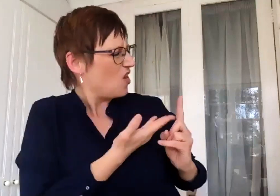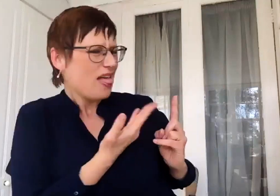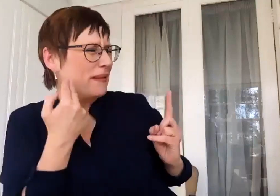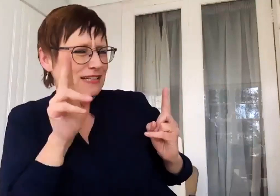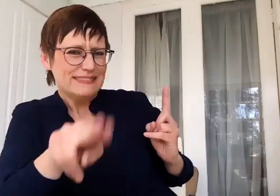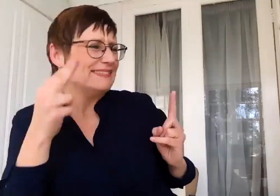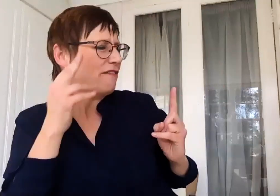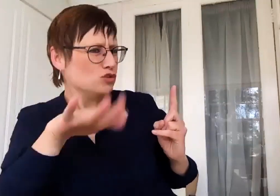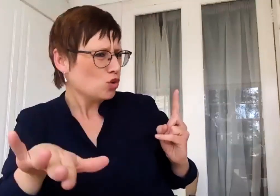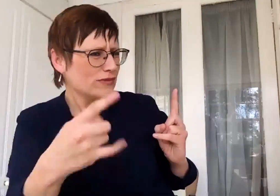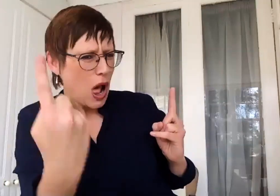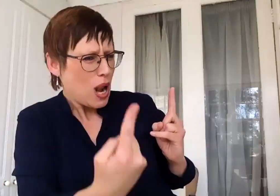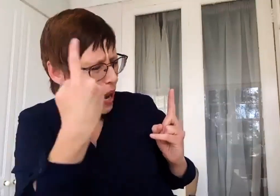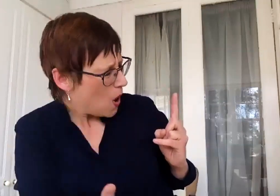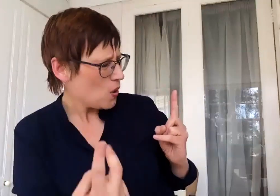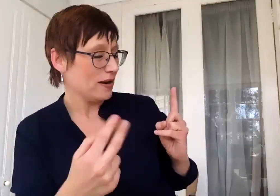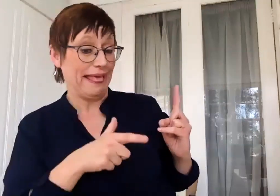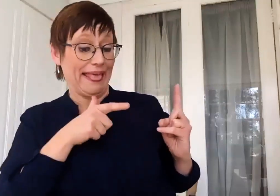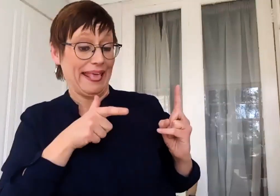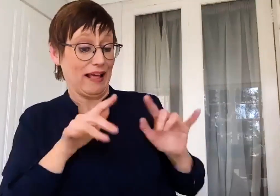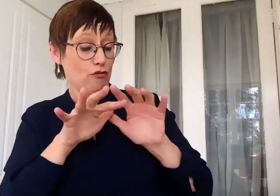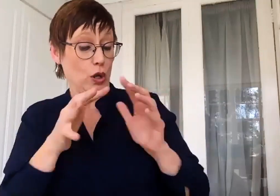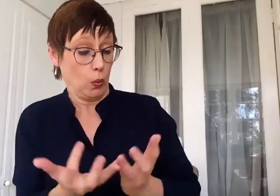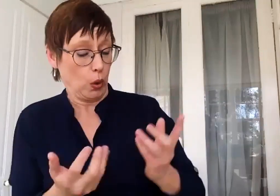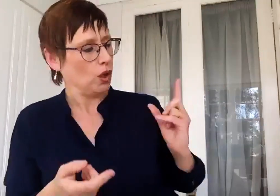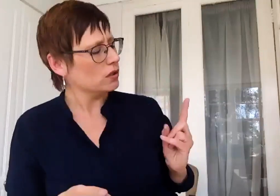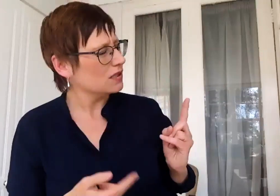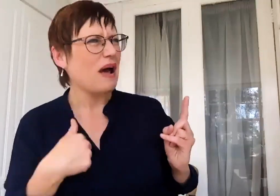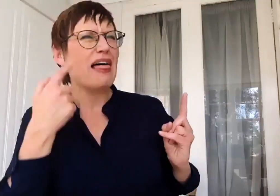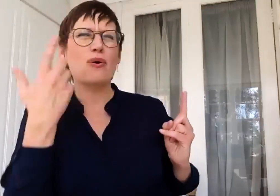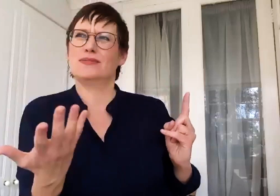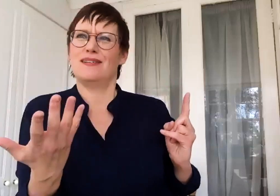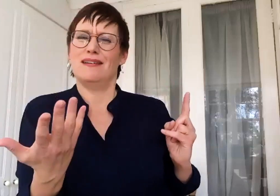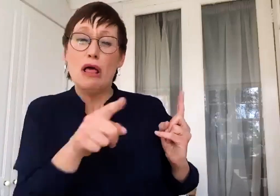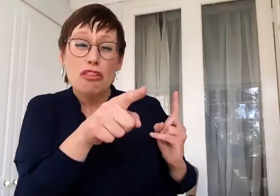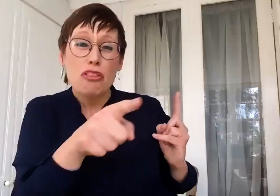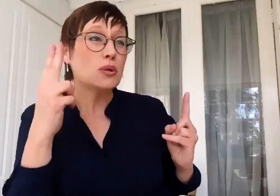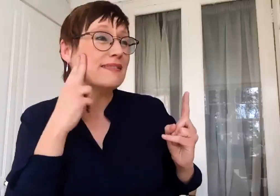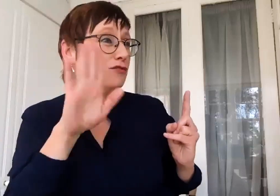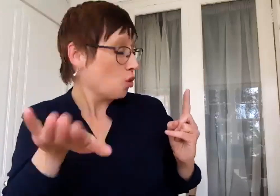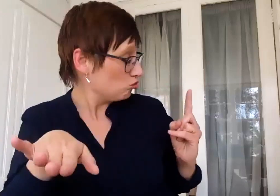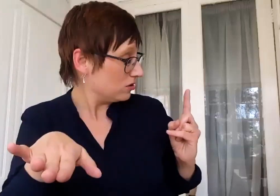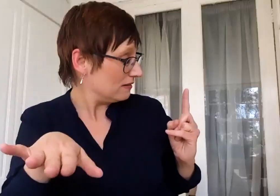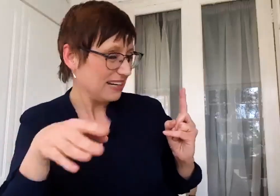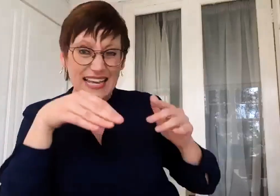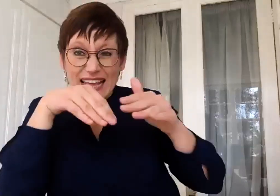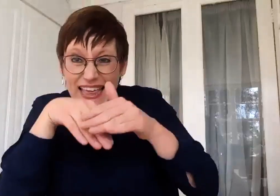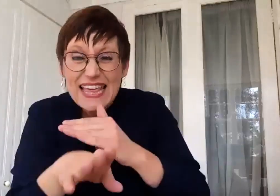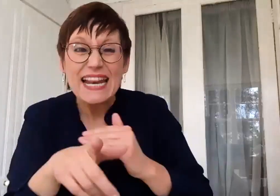deaf. And I've often had a thought that I haven't, because I'm not a parent, had to think through practically. And I thought to myself, I wonder what